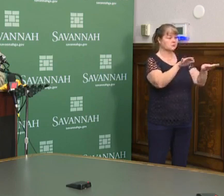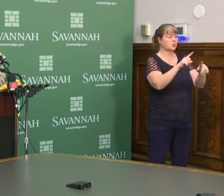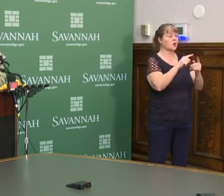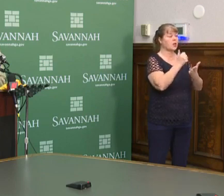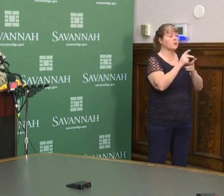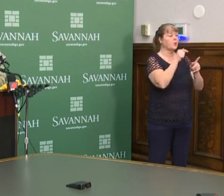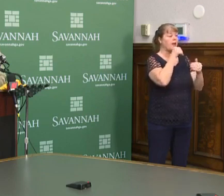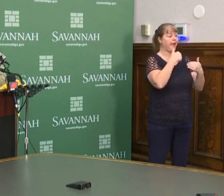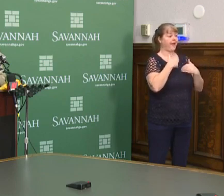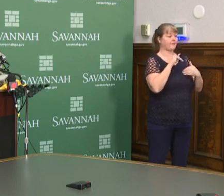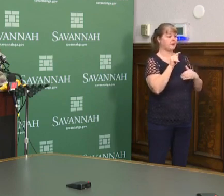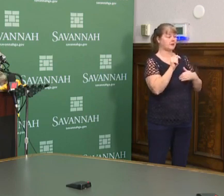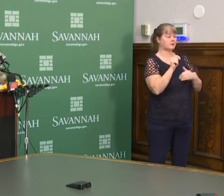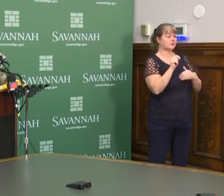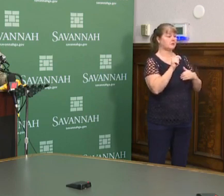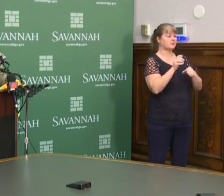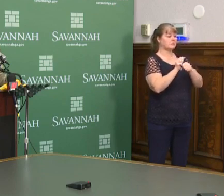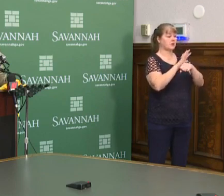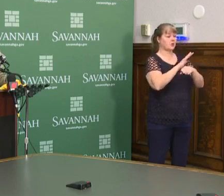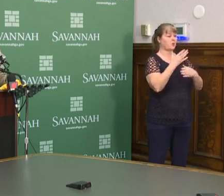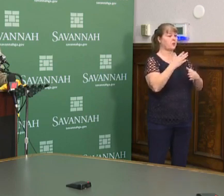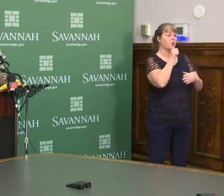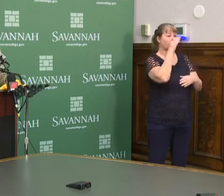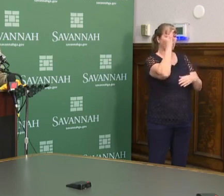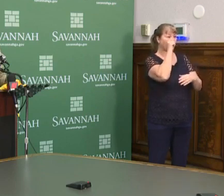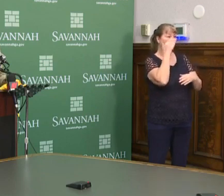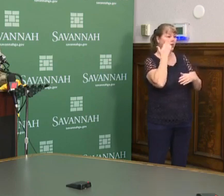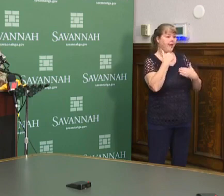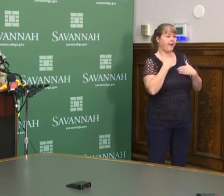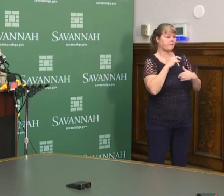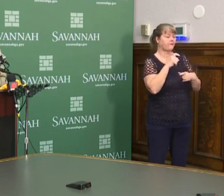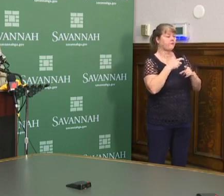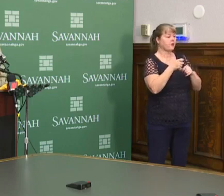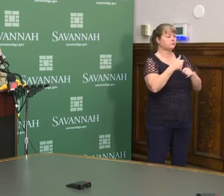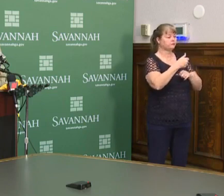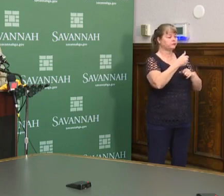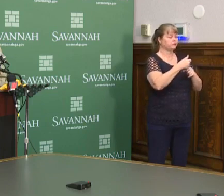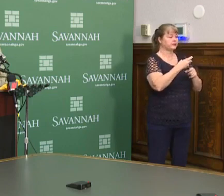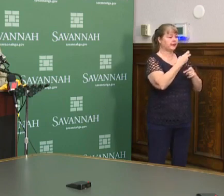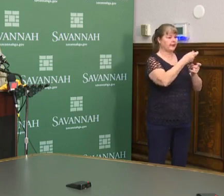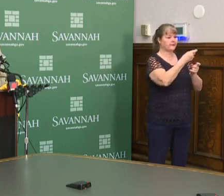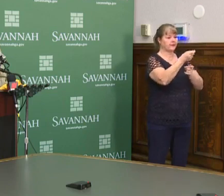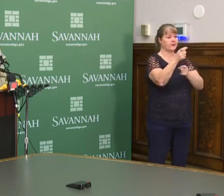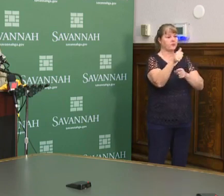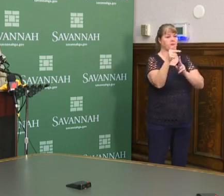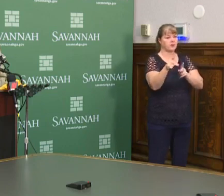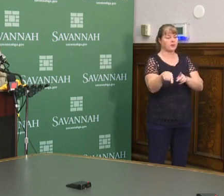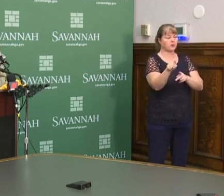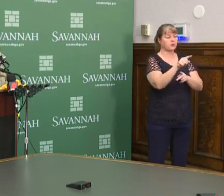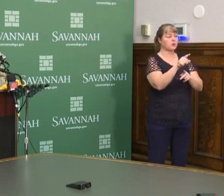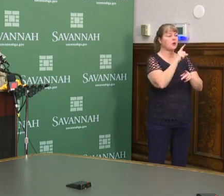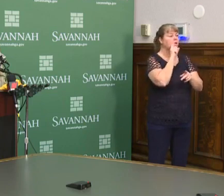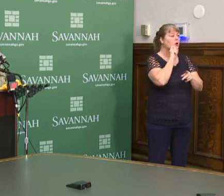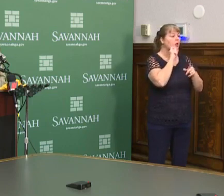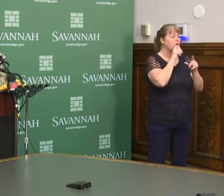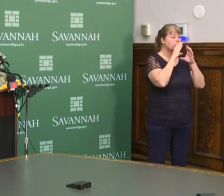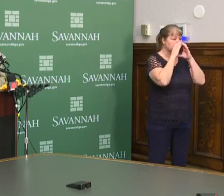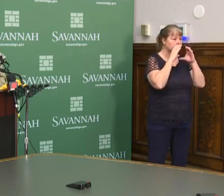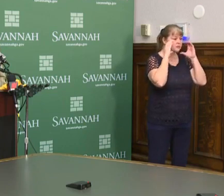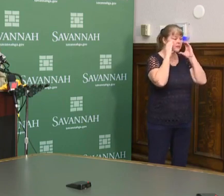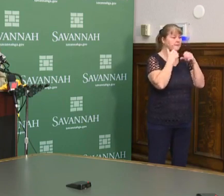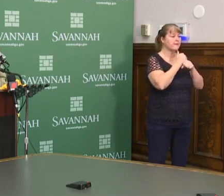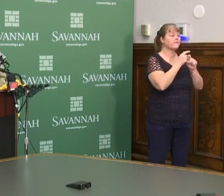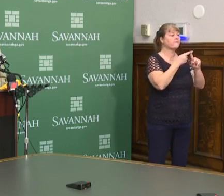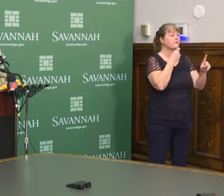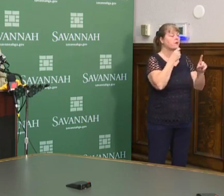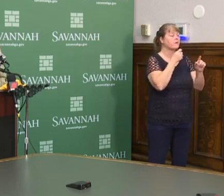have the virus but do not know that they have it from transmitting it to others. Cloth face coverings can be made from